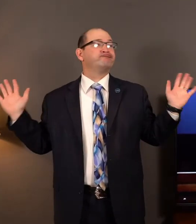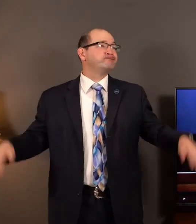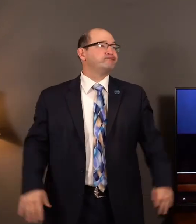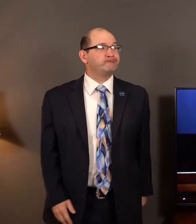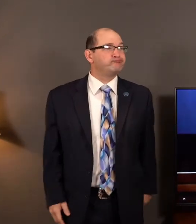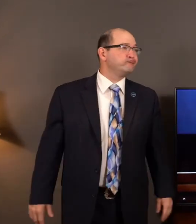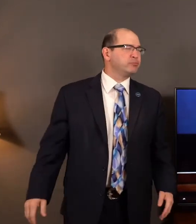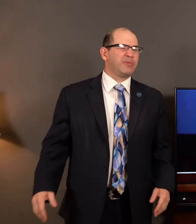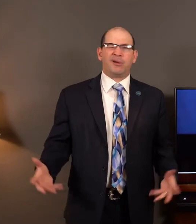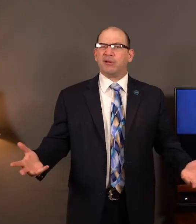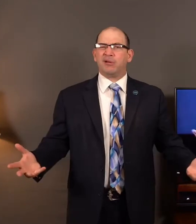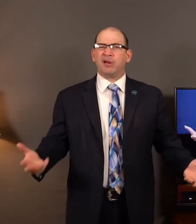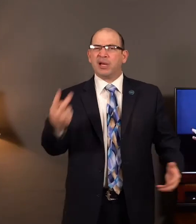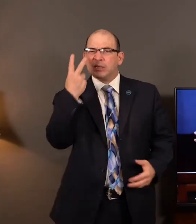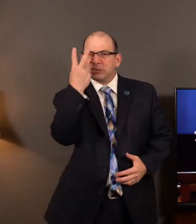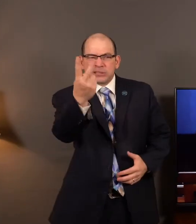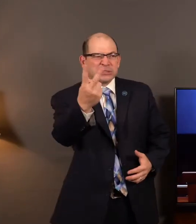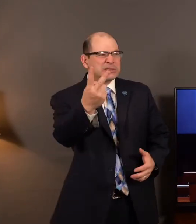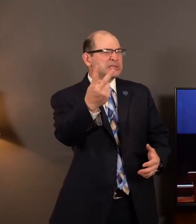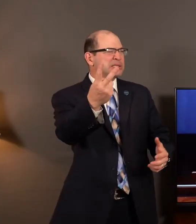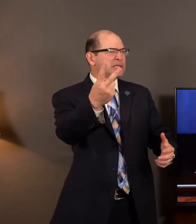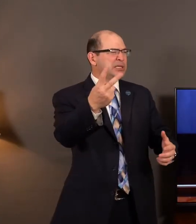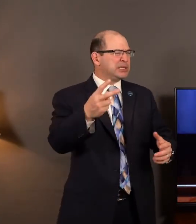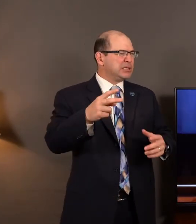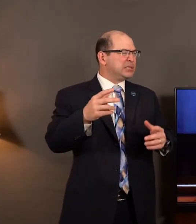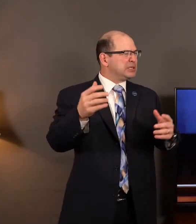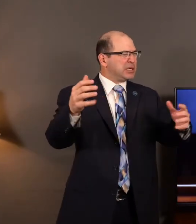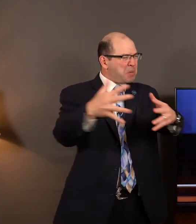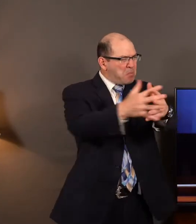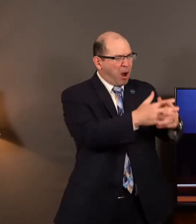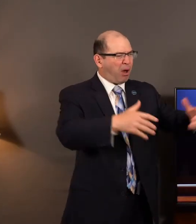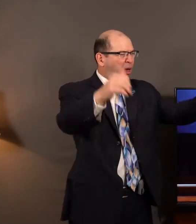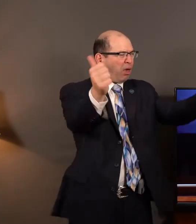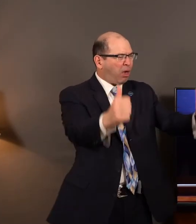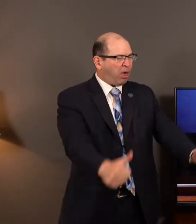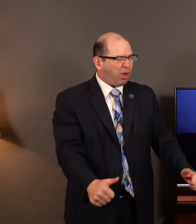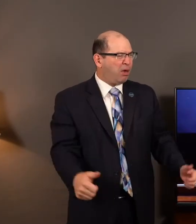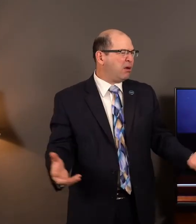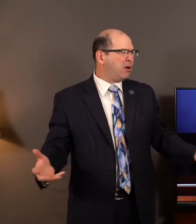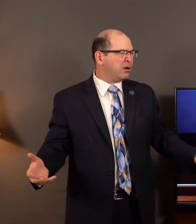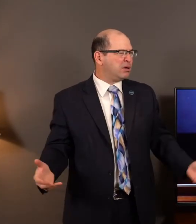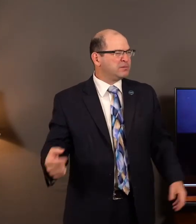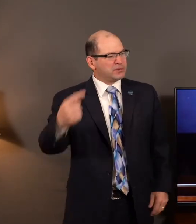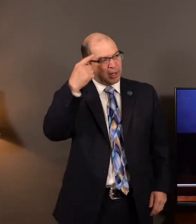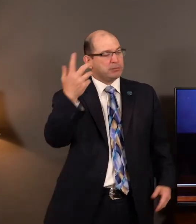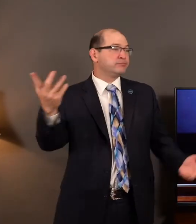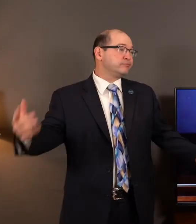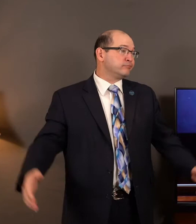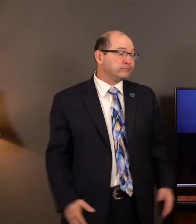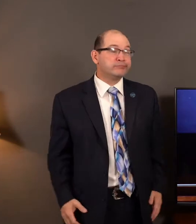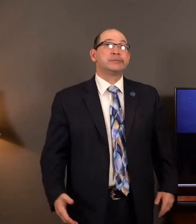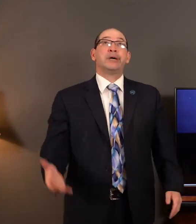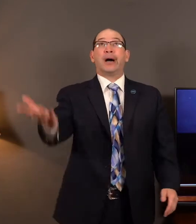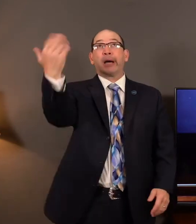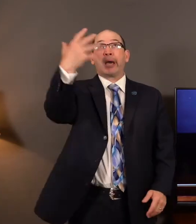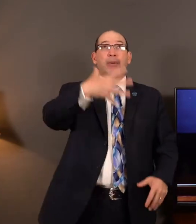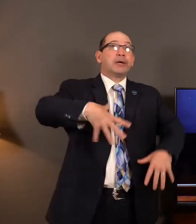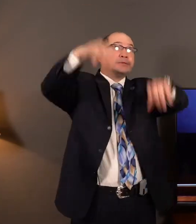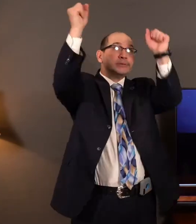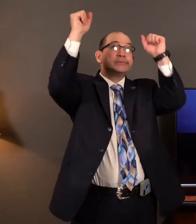stories. And seeing the decay and the destruction all around us. And just kind of have a spirit of well Lord come quickly. Yes I pray that he does